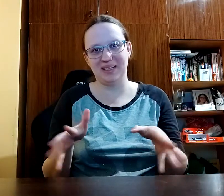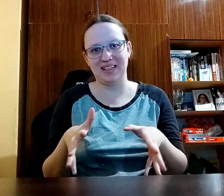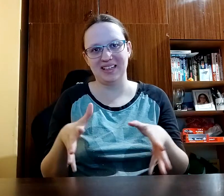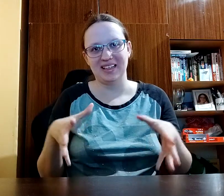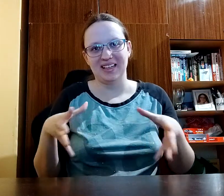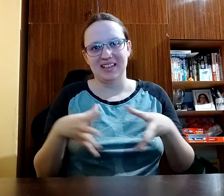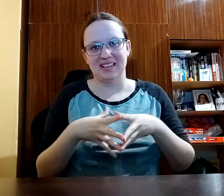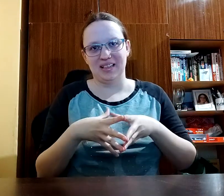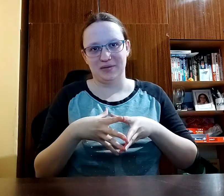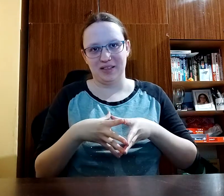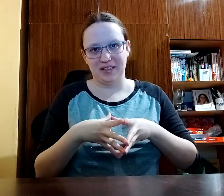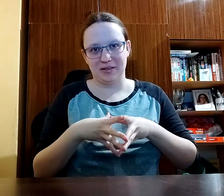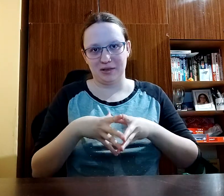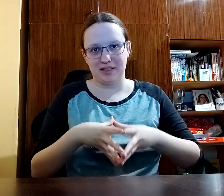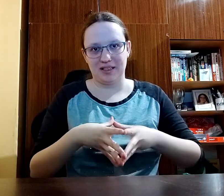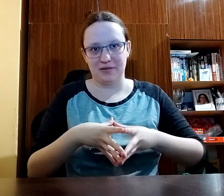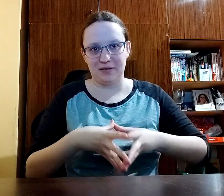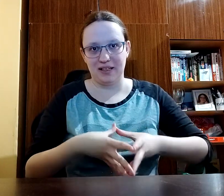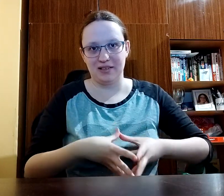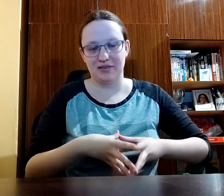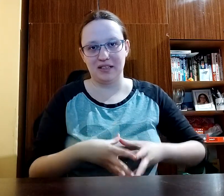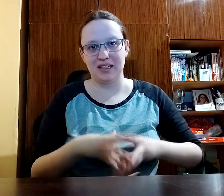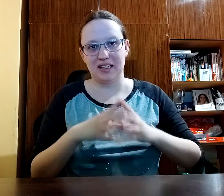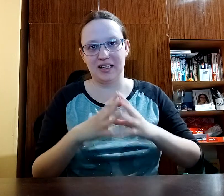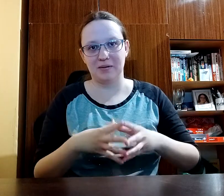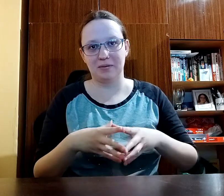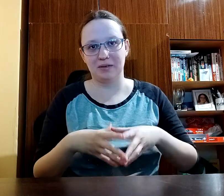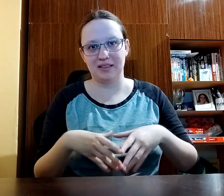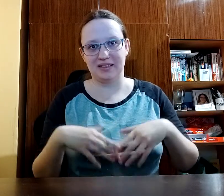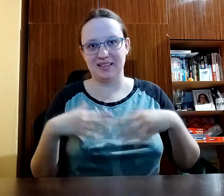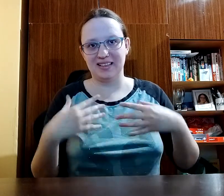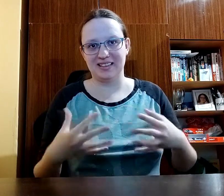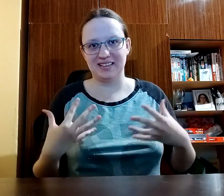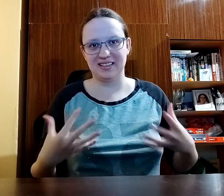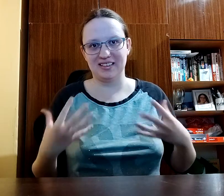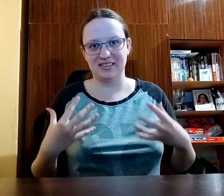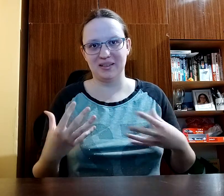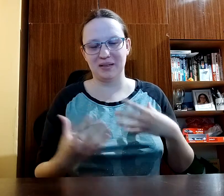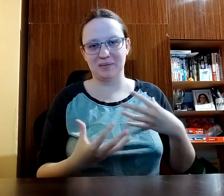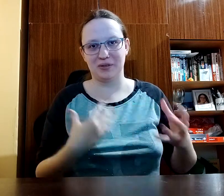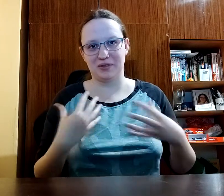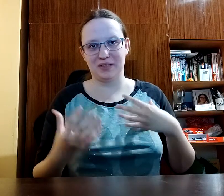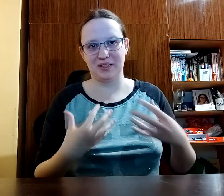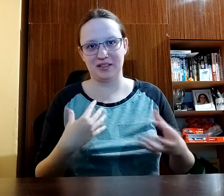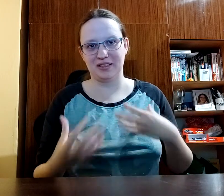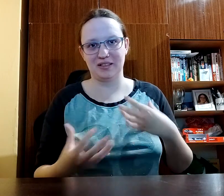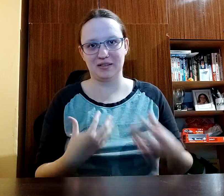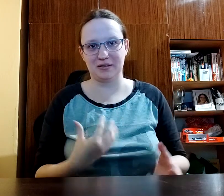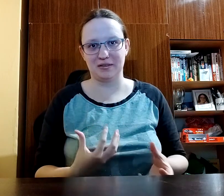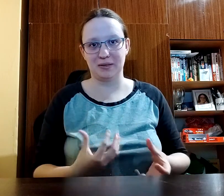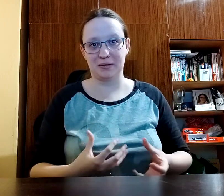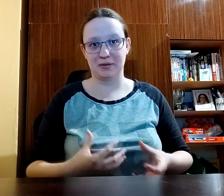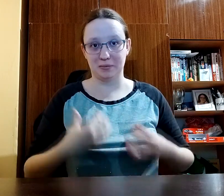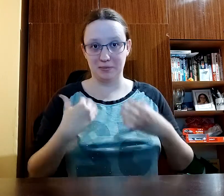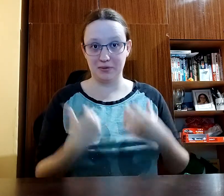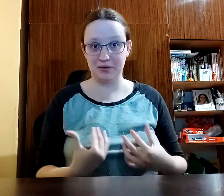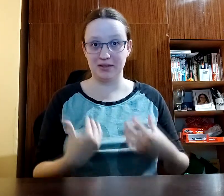the thing which I find really helpful is listening to the motivational songs because music